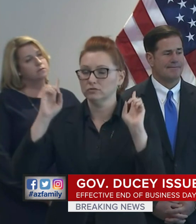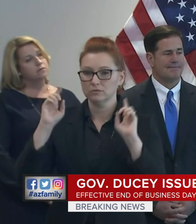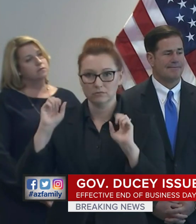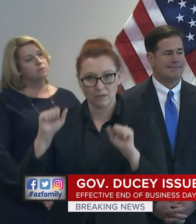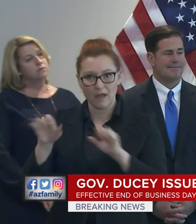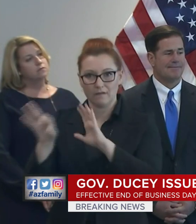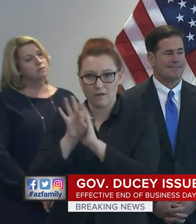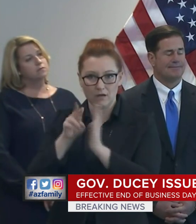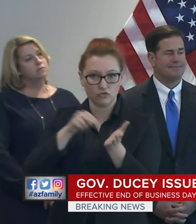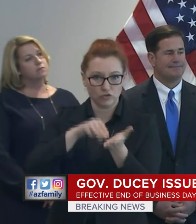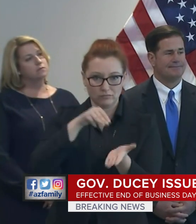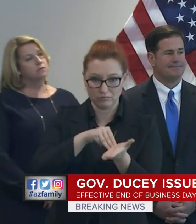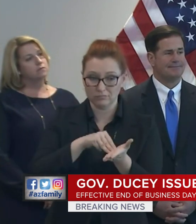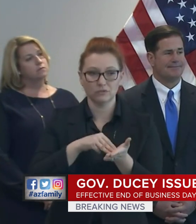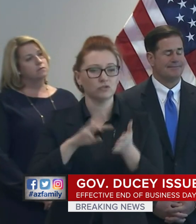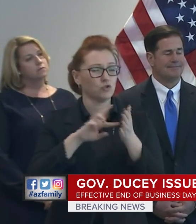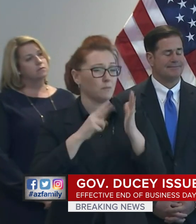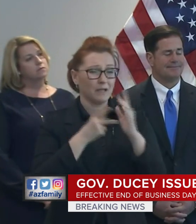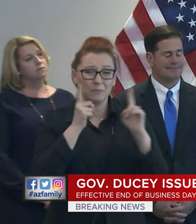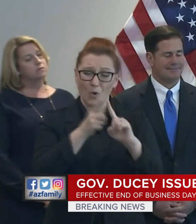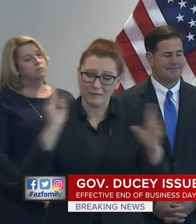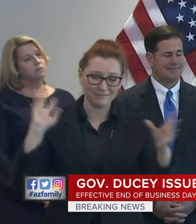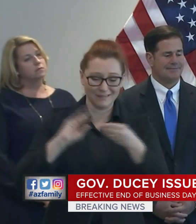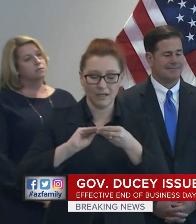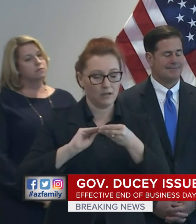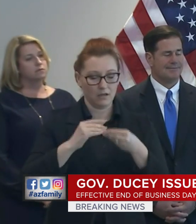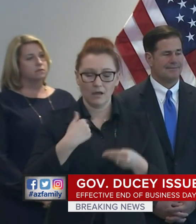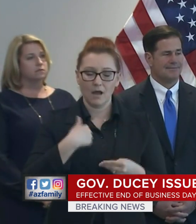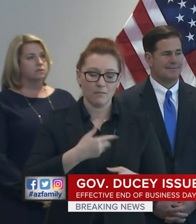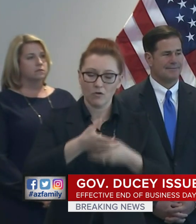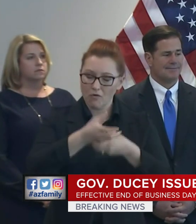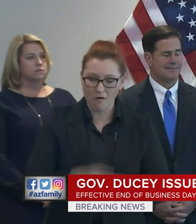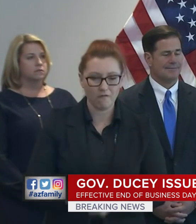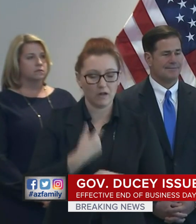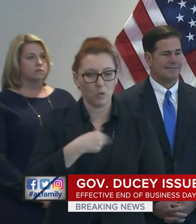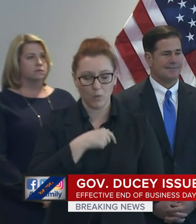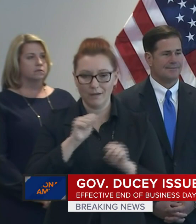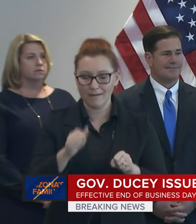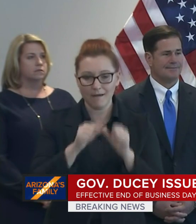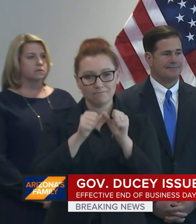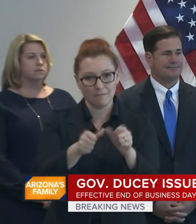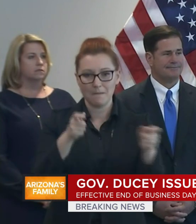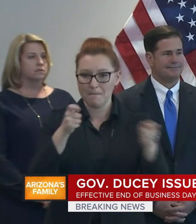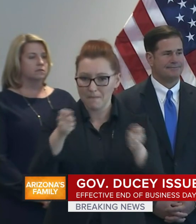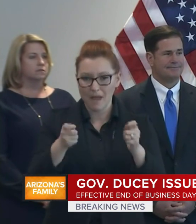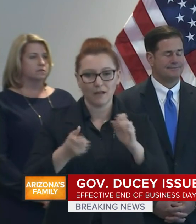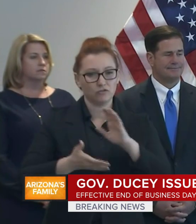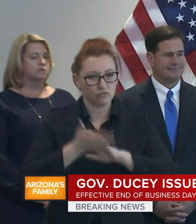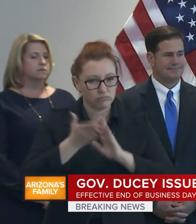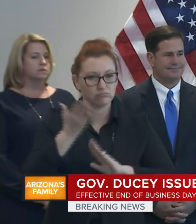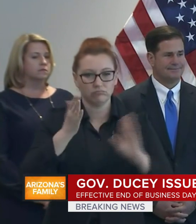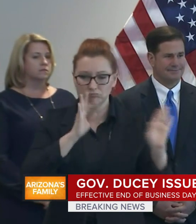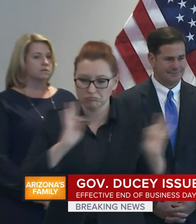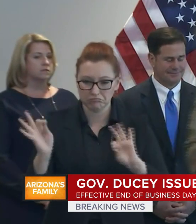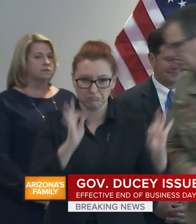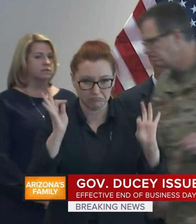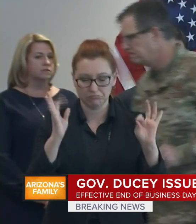Ducey, and I'm absolutely confident we'll be able to continue to manage these things. I want you all to stay healthy. Thank you.